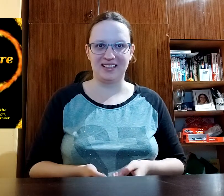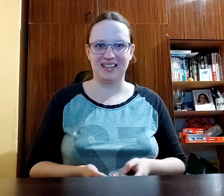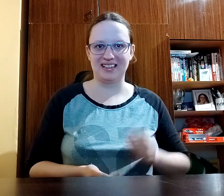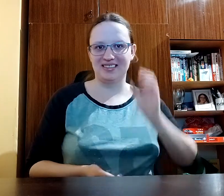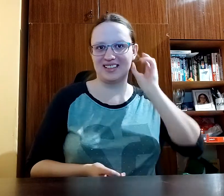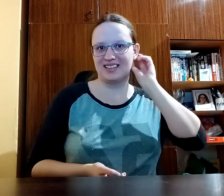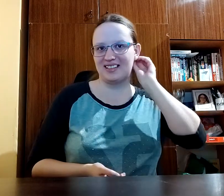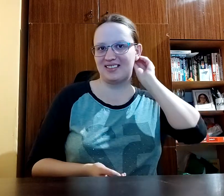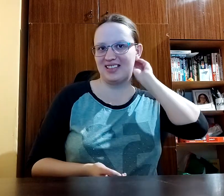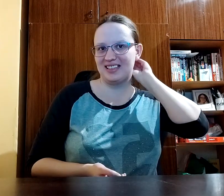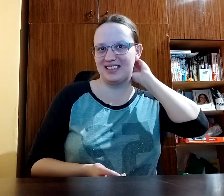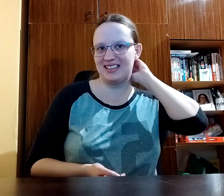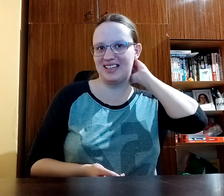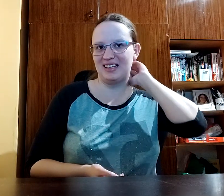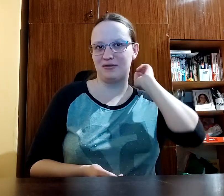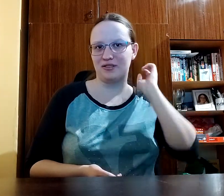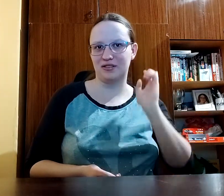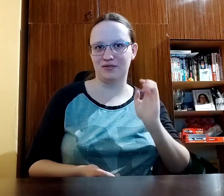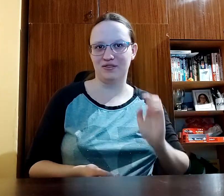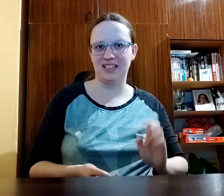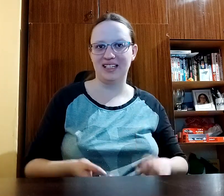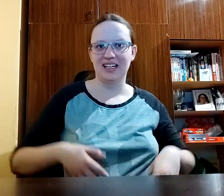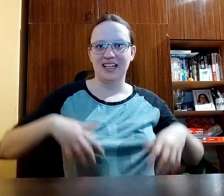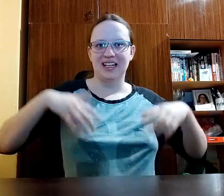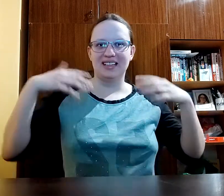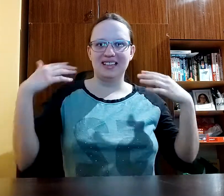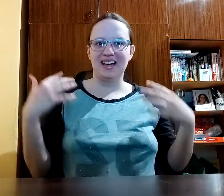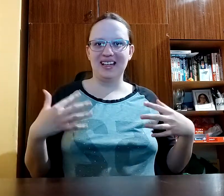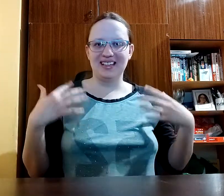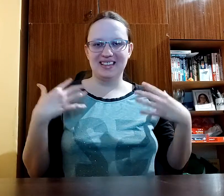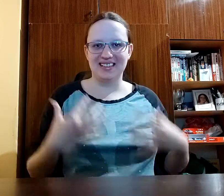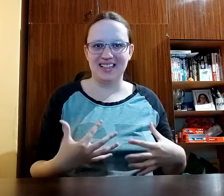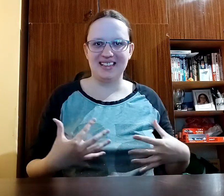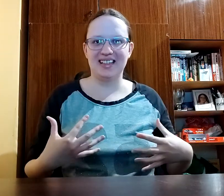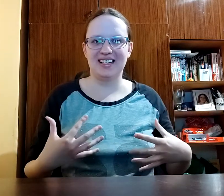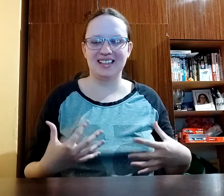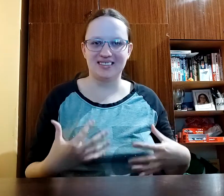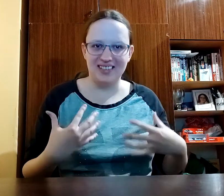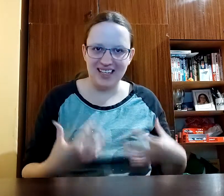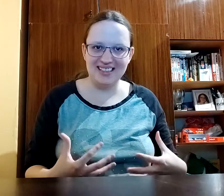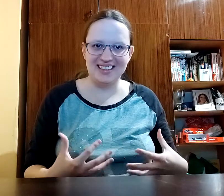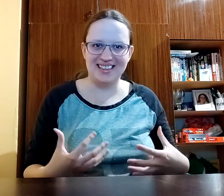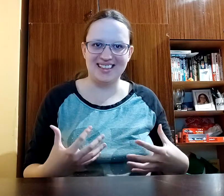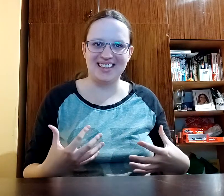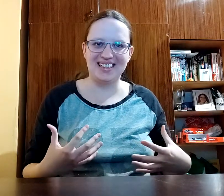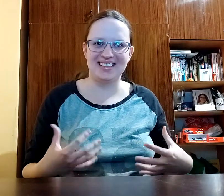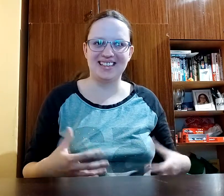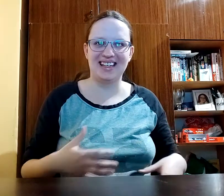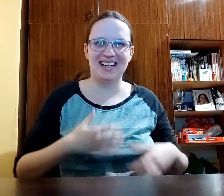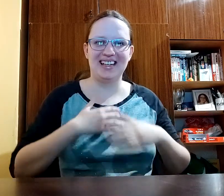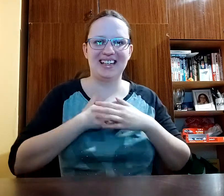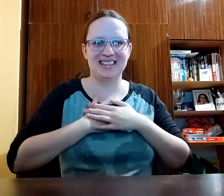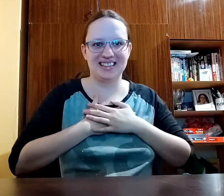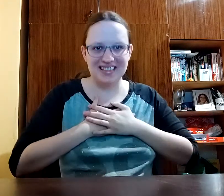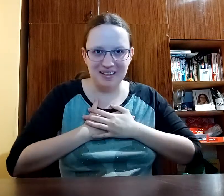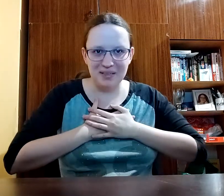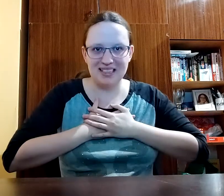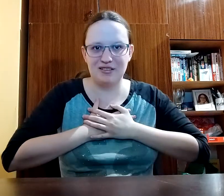art you can read it there for free and I can say that writing it I had so much